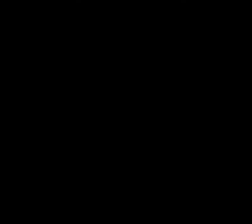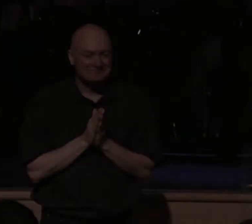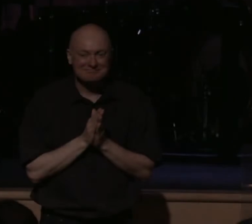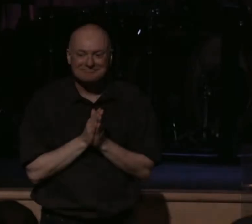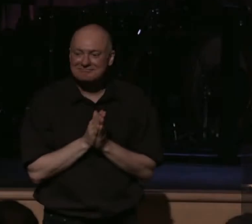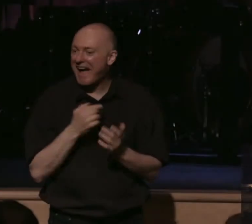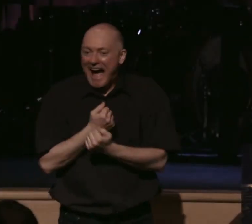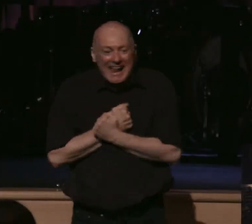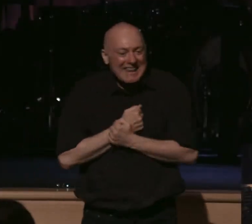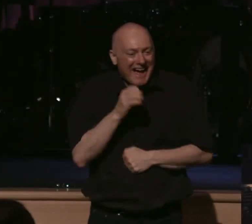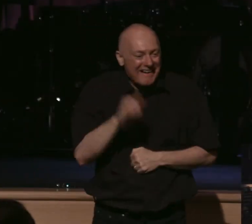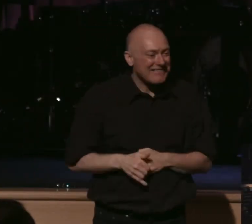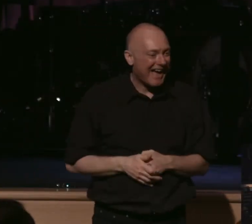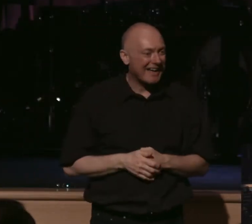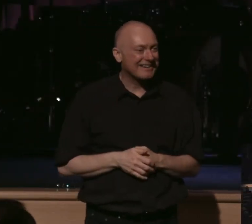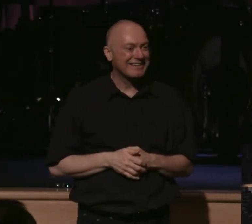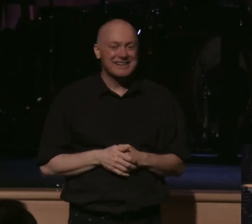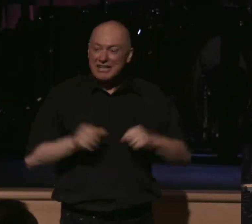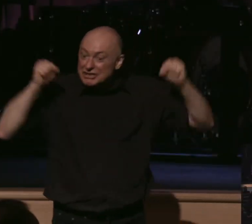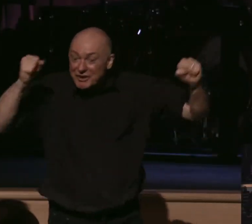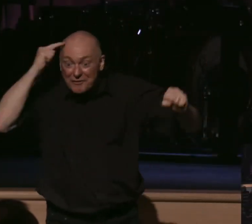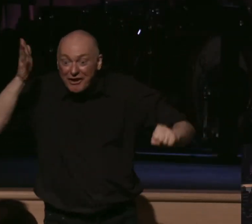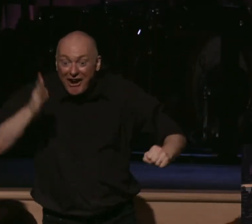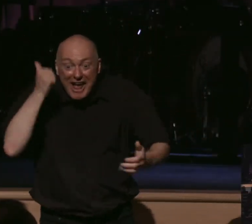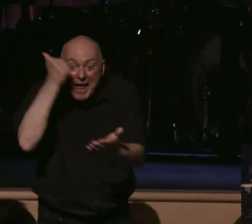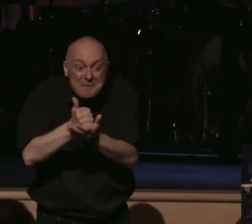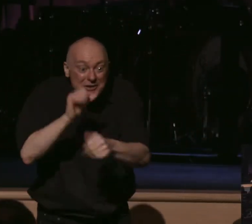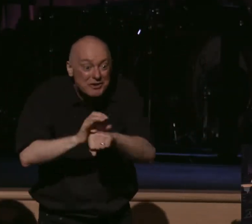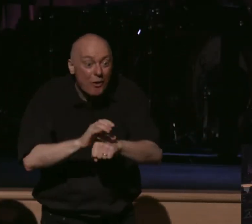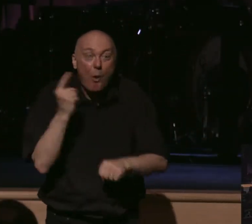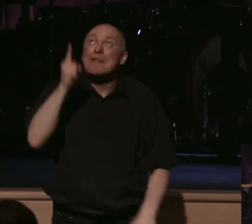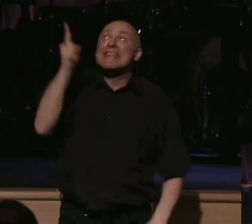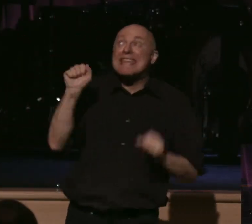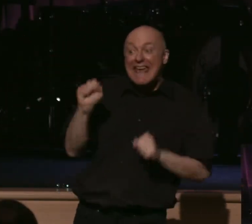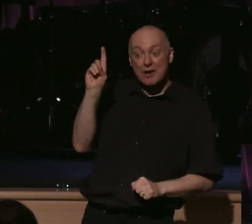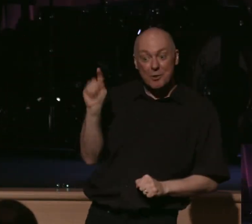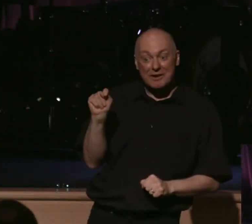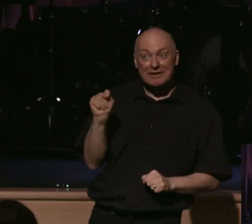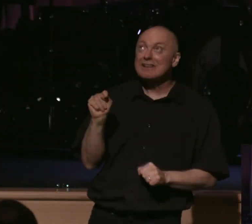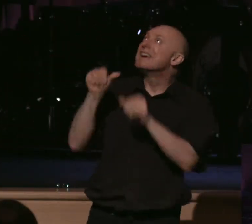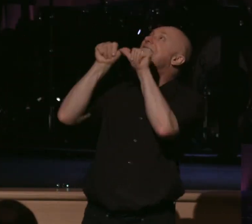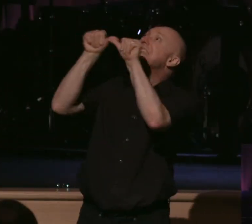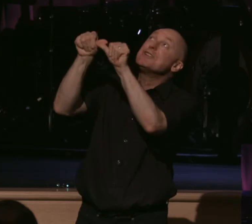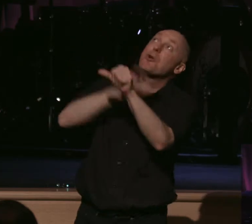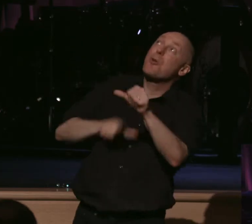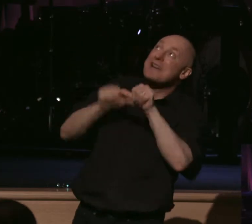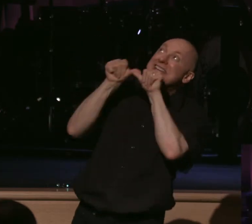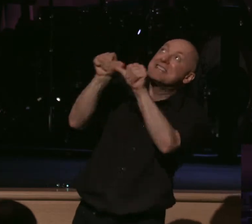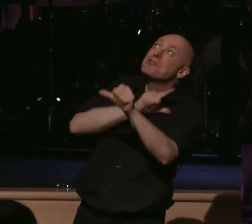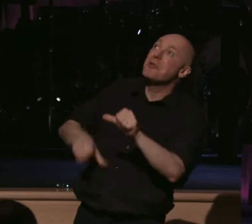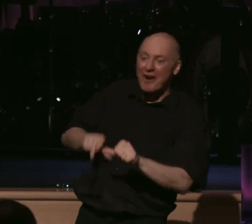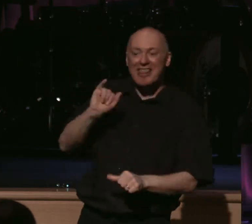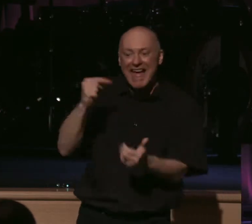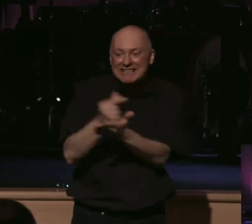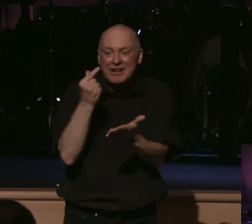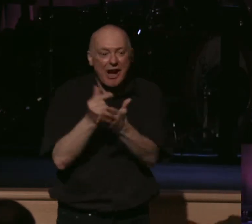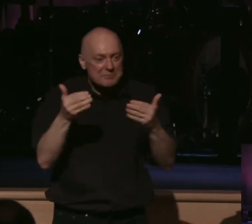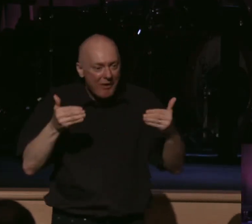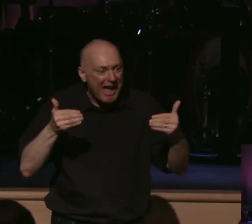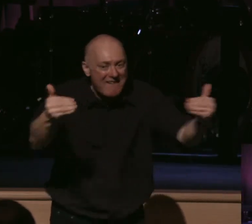I love that. We're cheering. We're cheering for God. Amen, church. He's the only one who can do that. So keep going, Lord. Keep going. And that's the gospel advancing. That's the